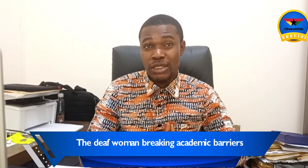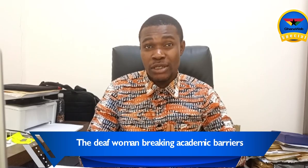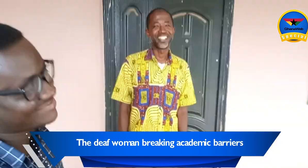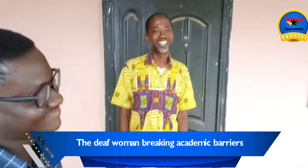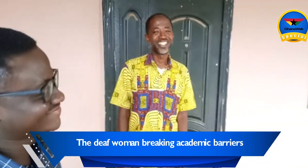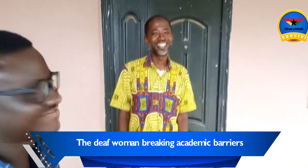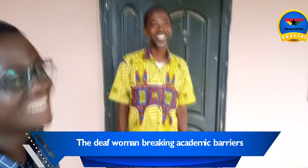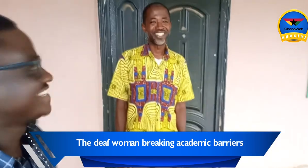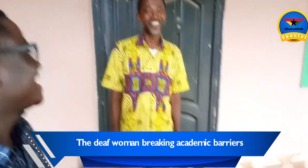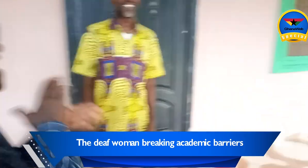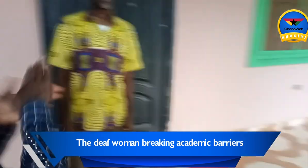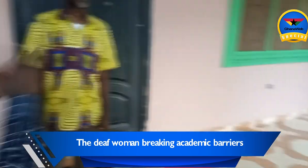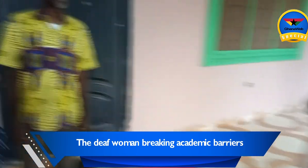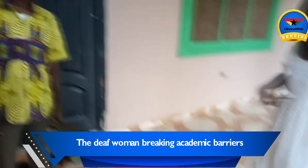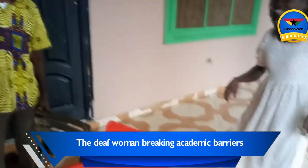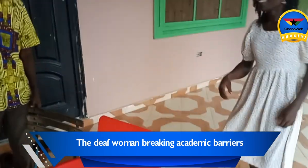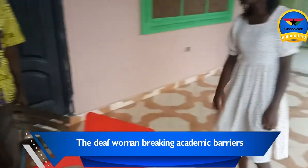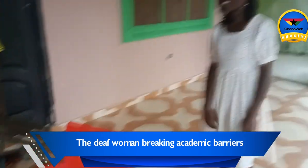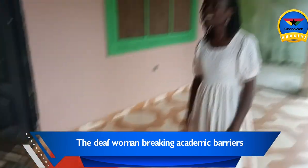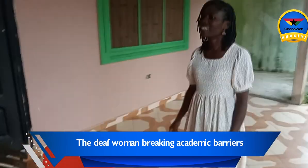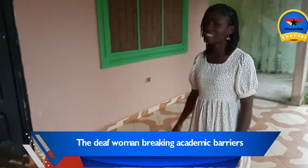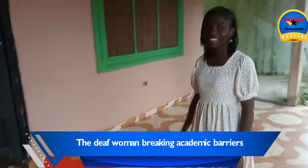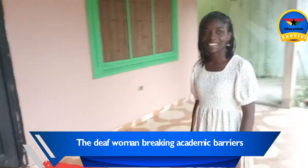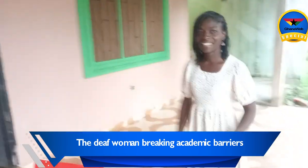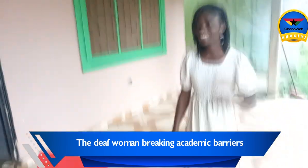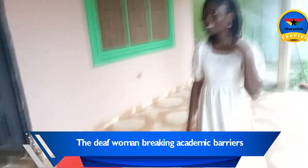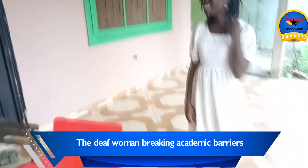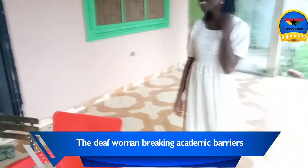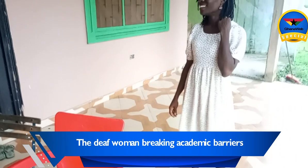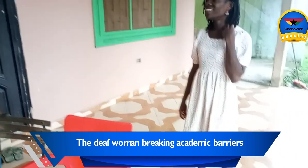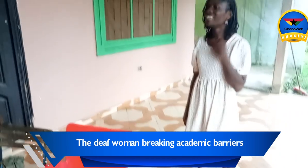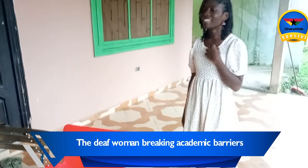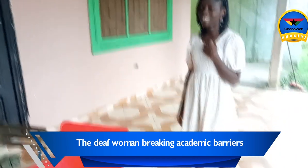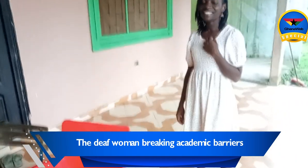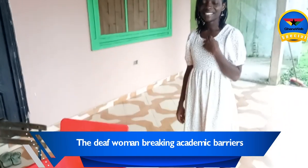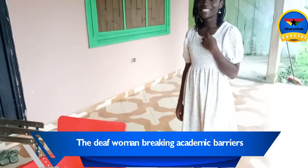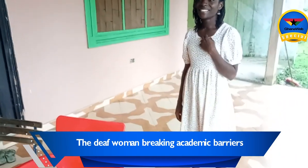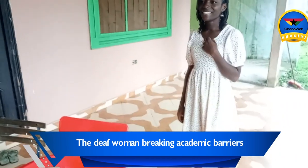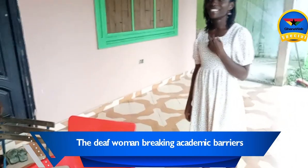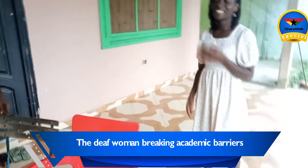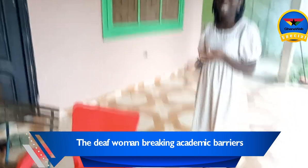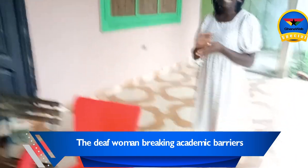Lydia's sign language interpreter, Rich Mombedu, tells me why he accepted to be her interpreter.